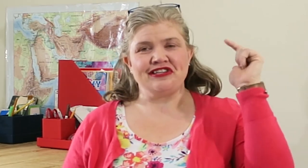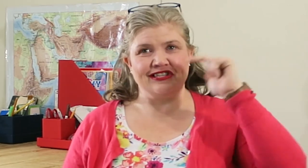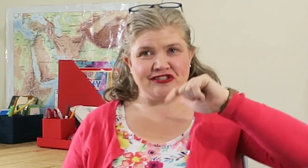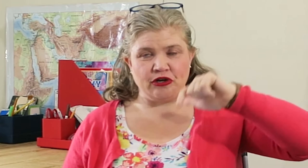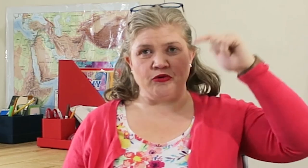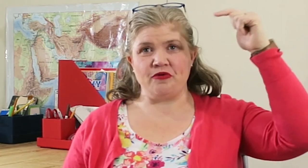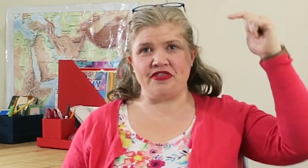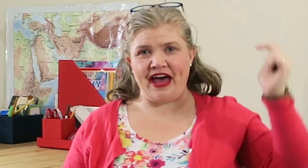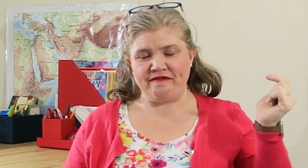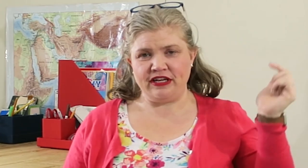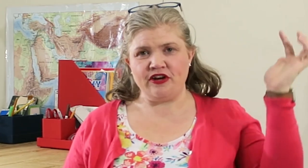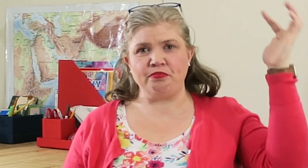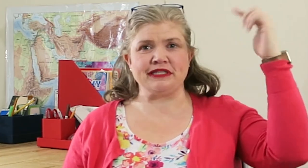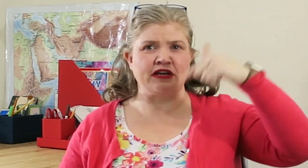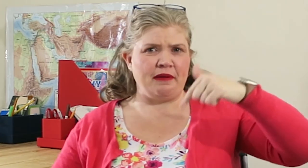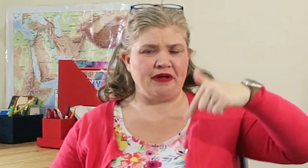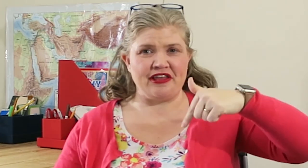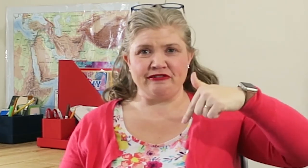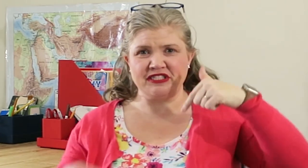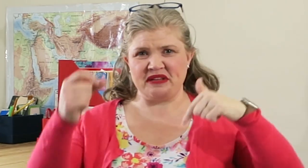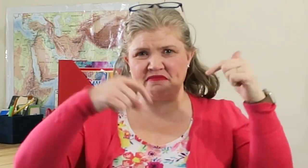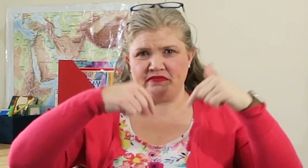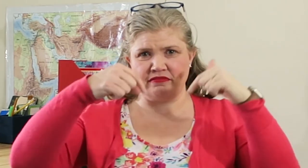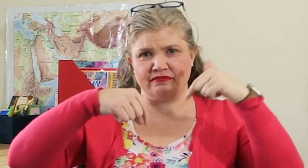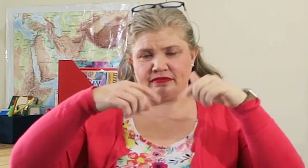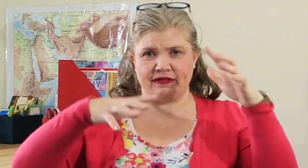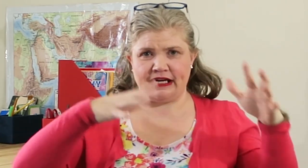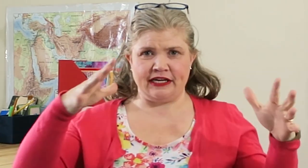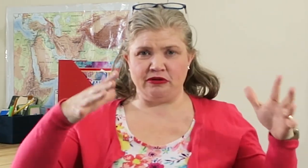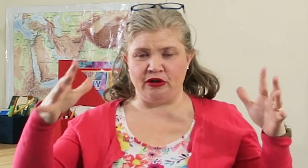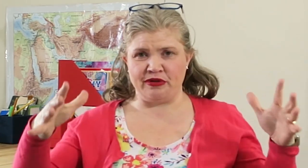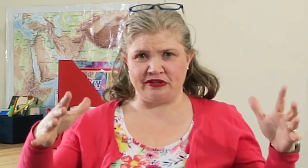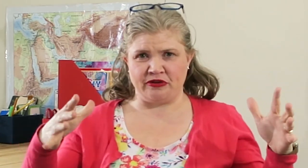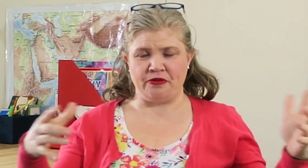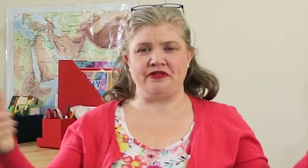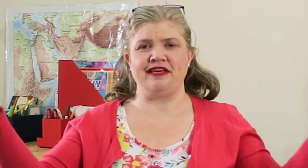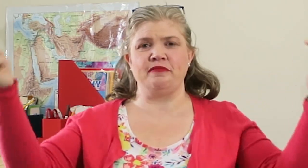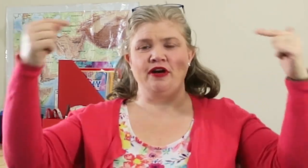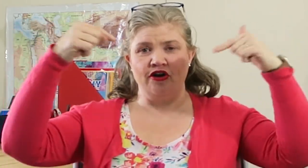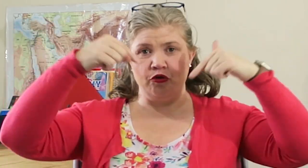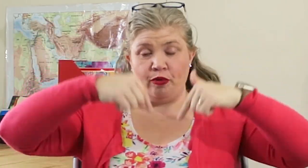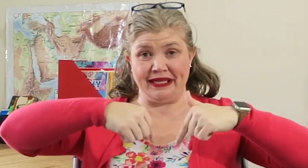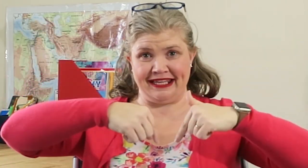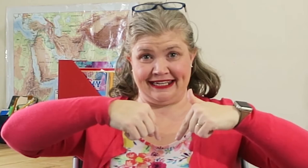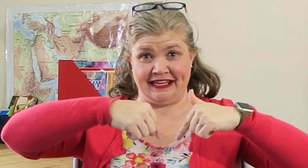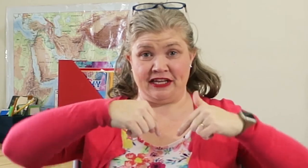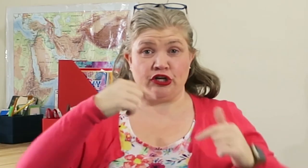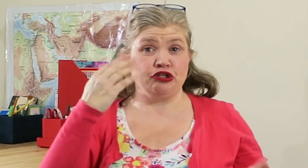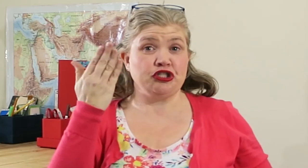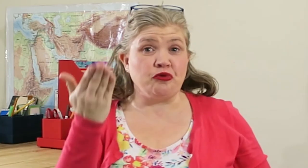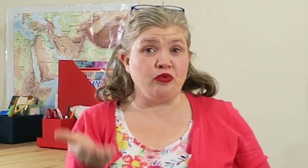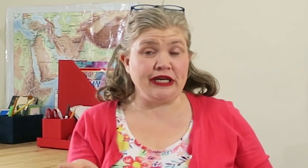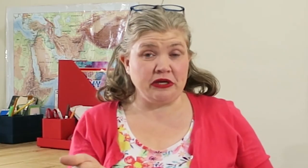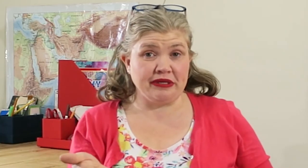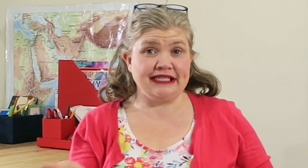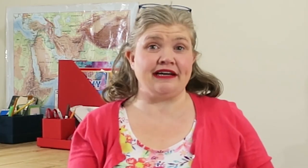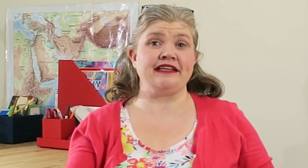So that video plus a couple others that kind of go along with this whole theme will be linked down there. So when you're done